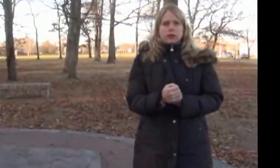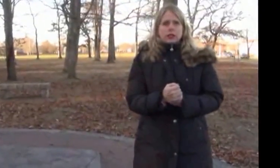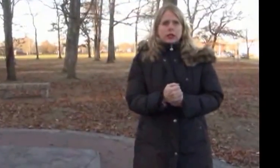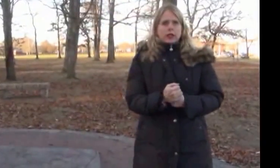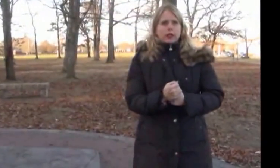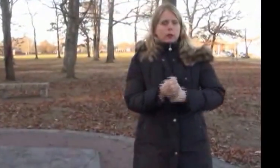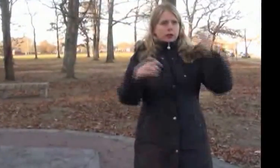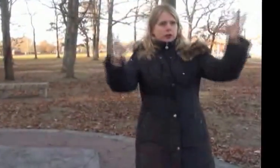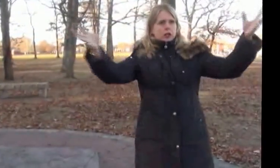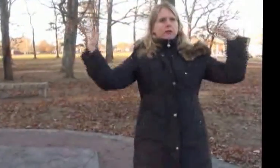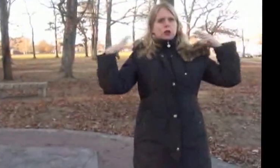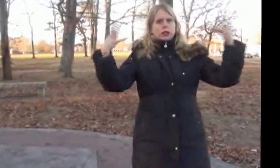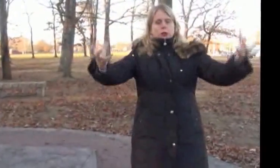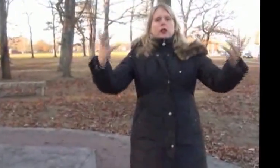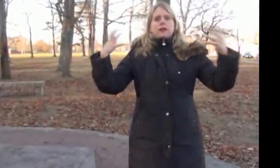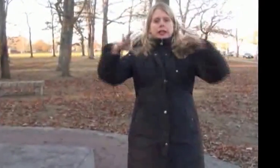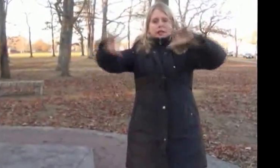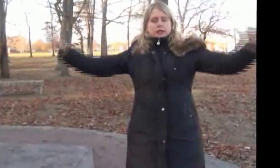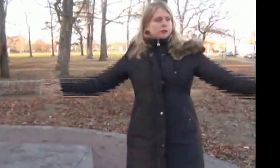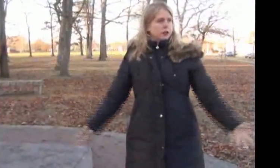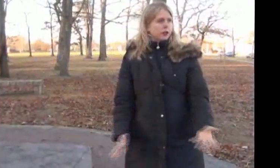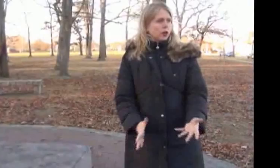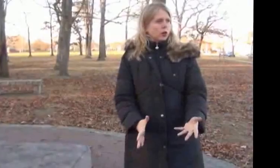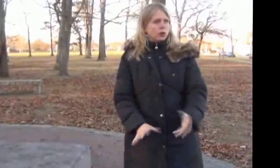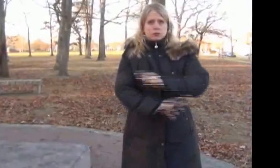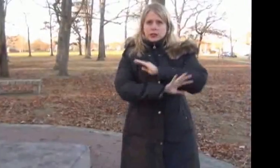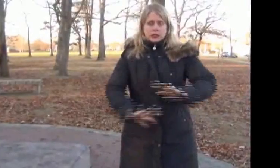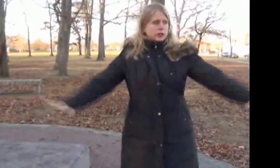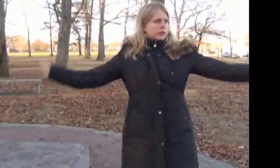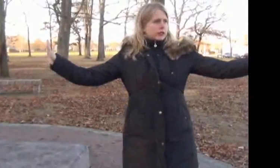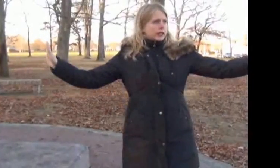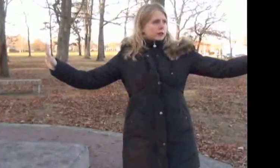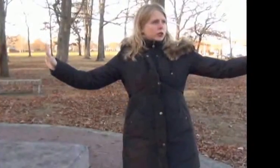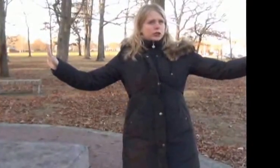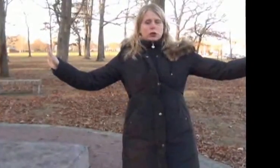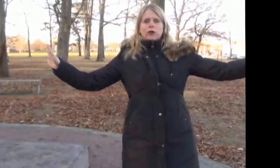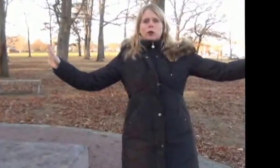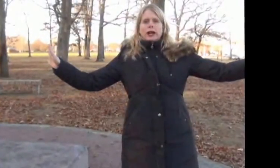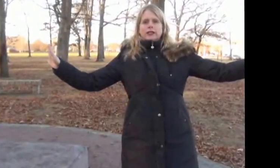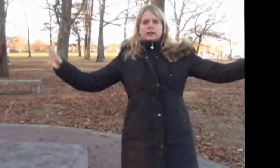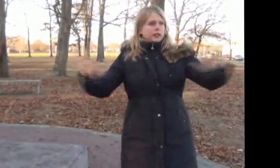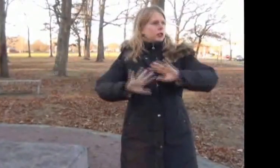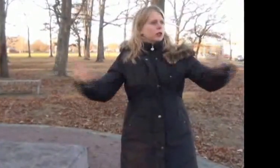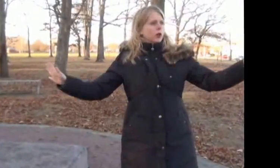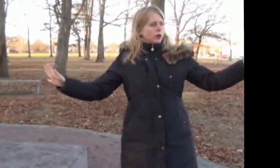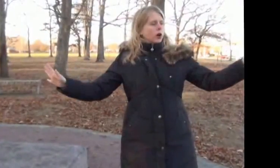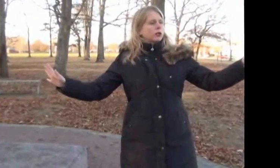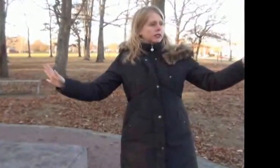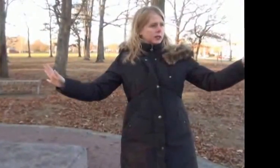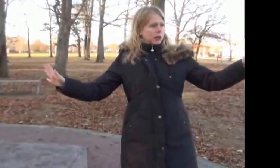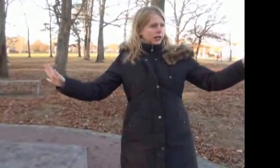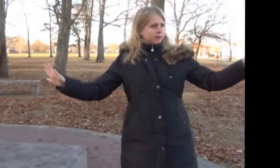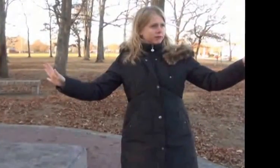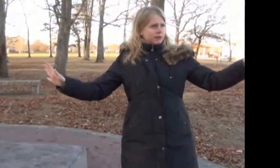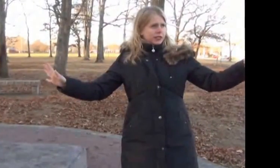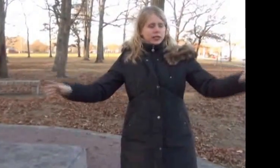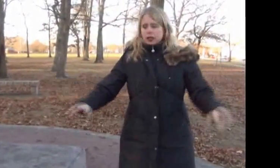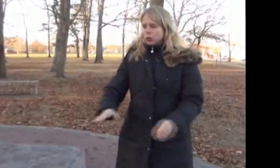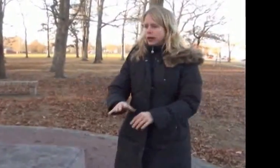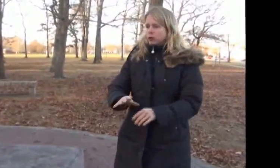So when the dump trucks were coming in to fill the hole, they just drove away and said, you don't owe us any money. When